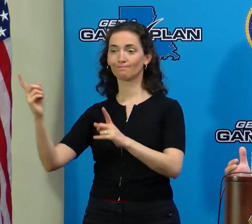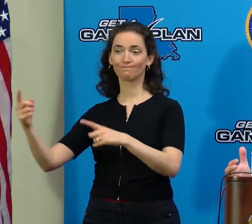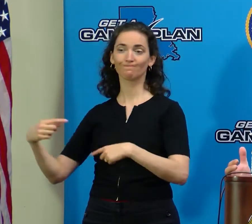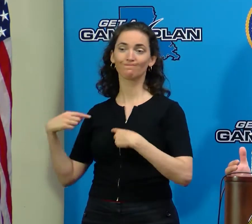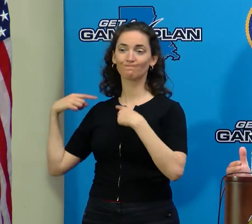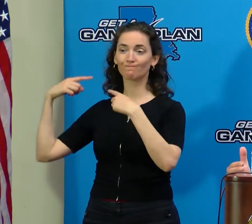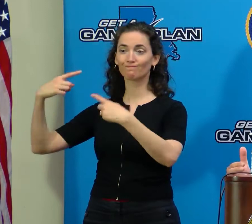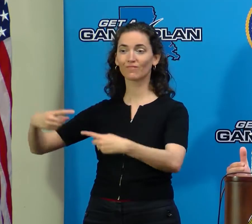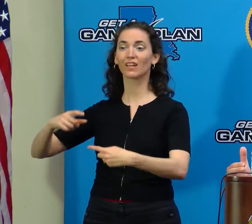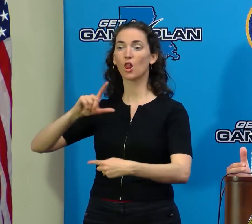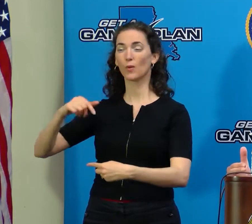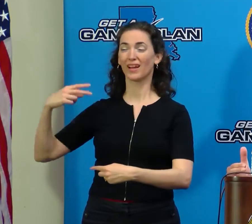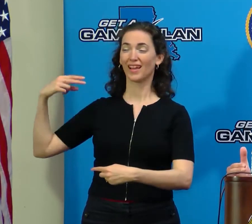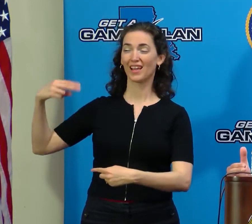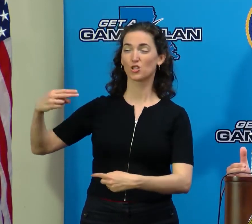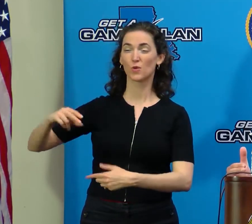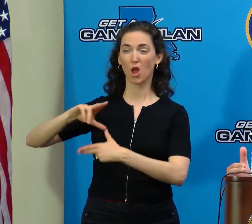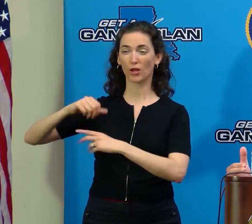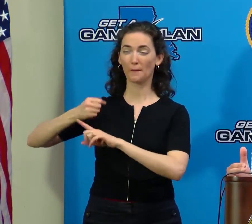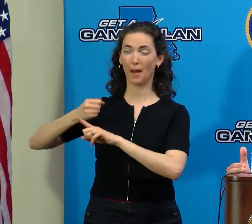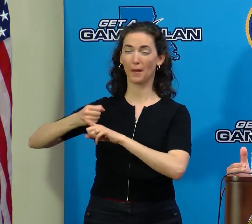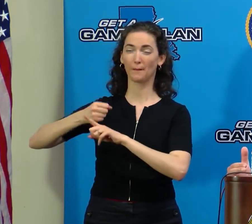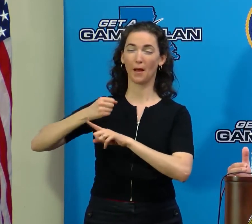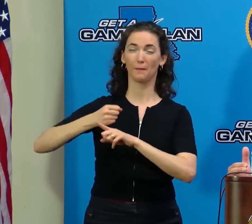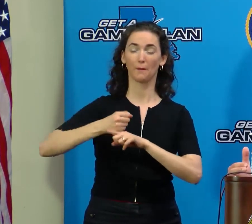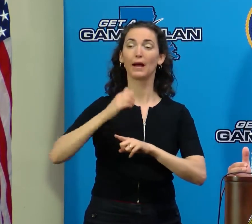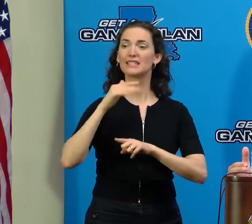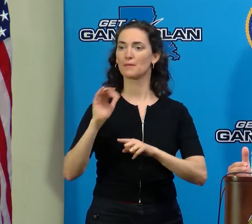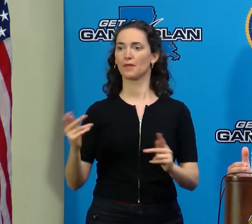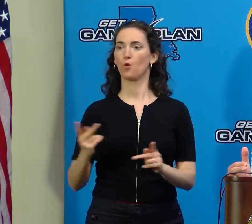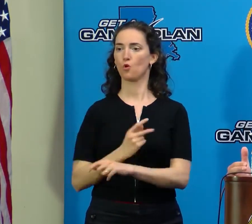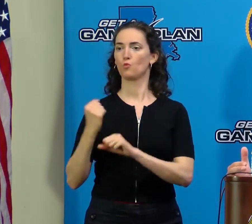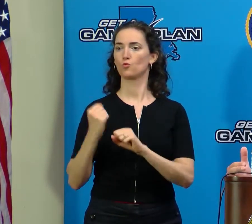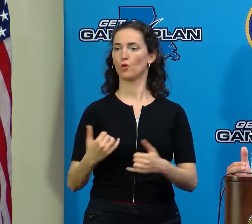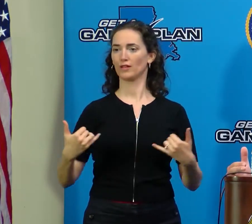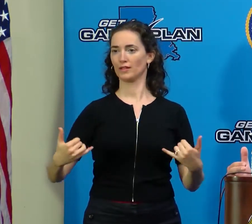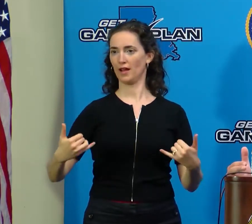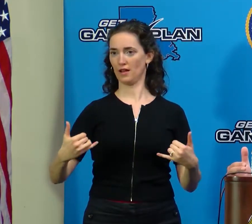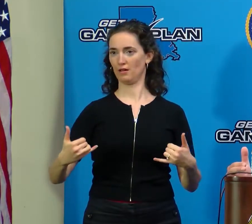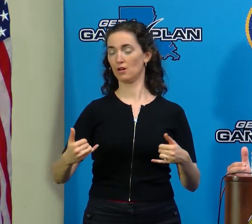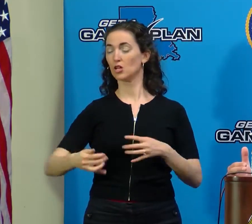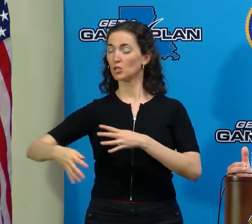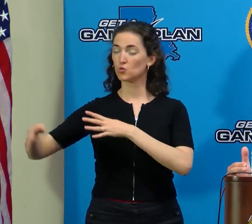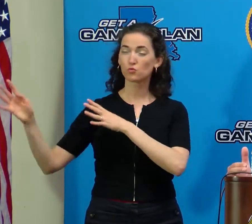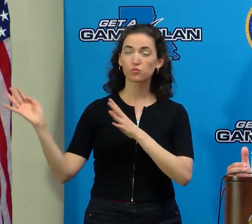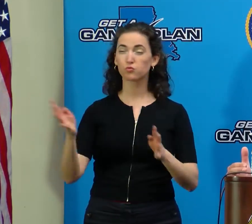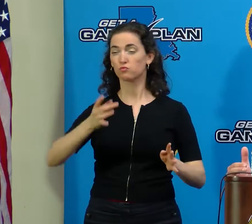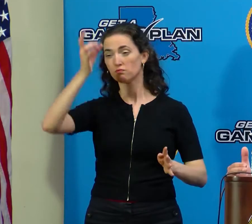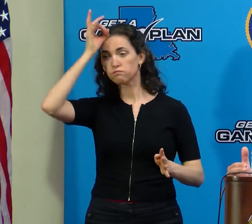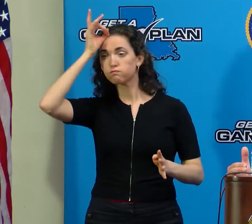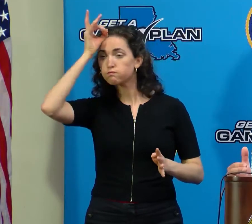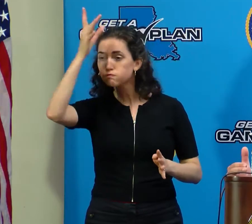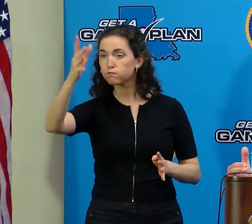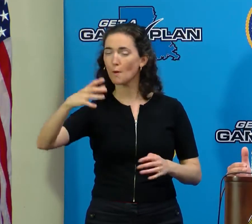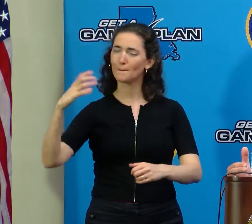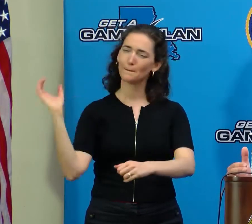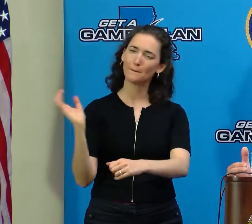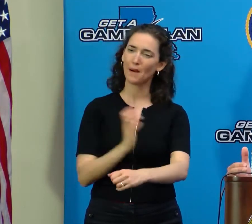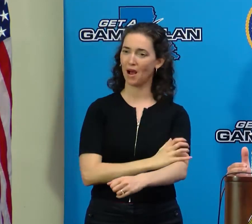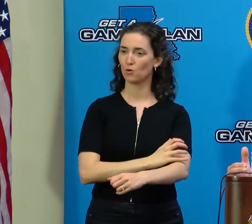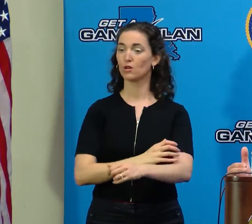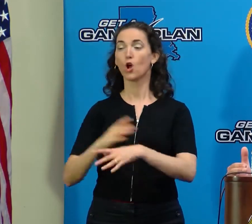impacted the state of Louisiana. The winds were extremely strong and